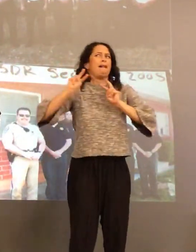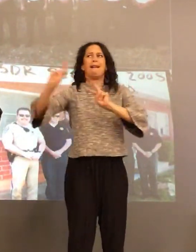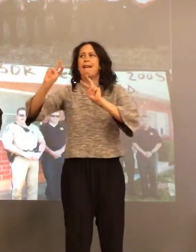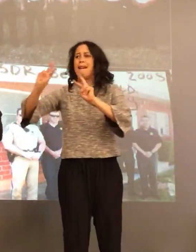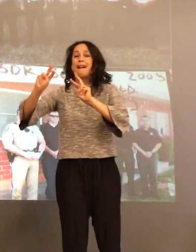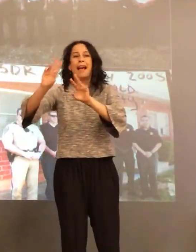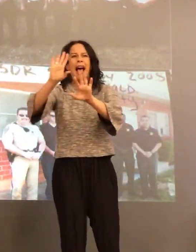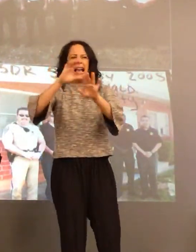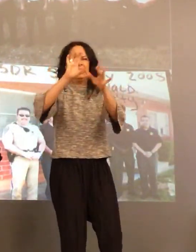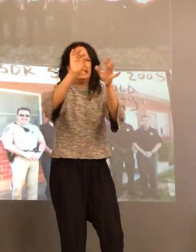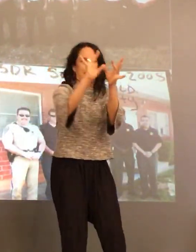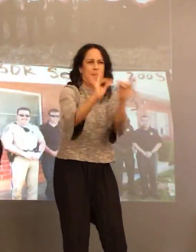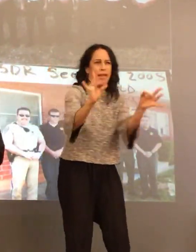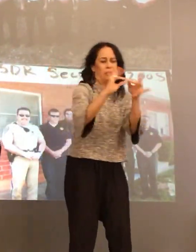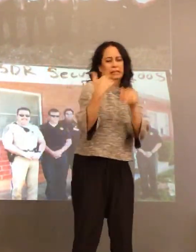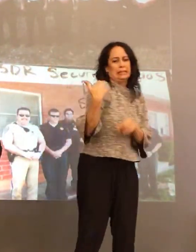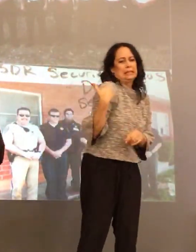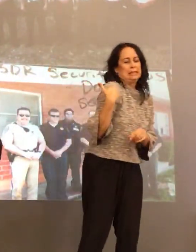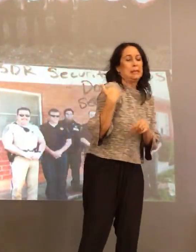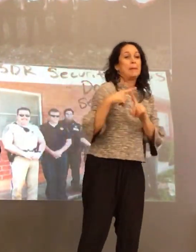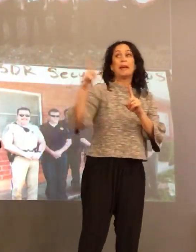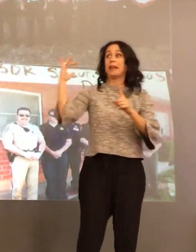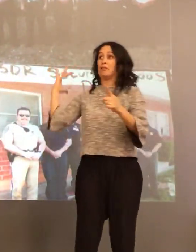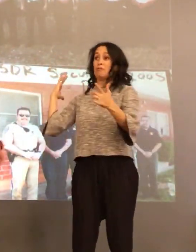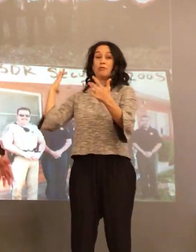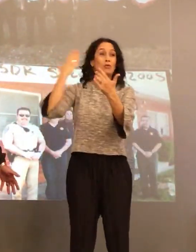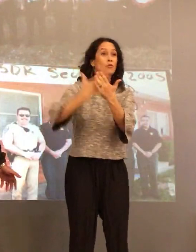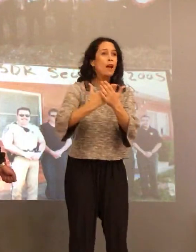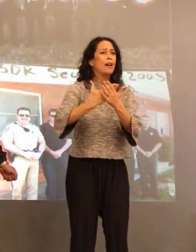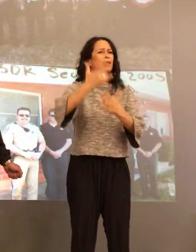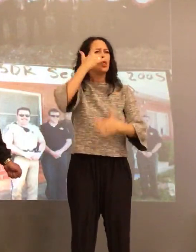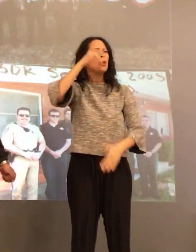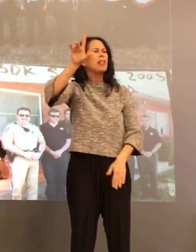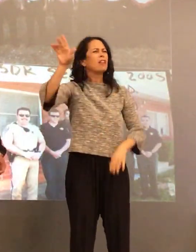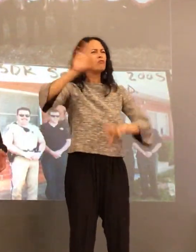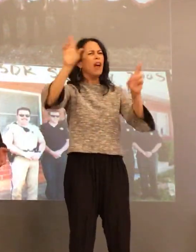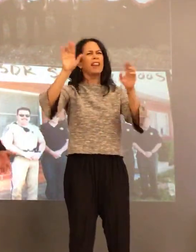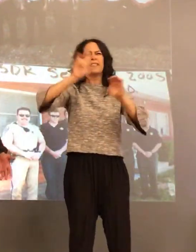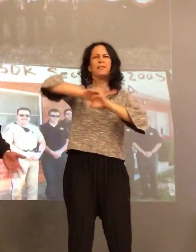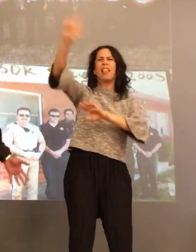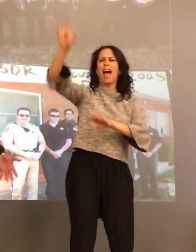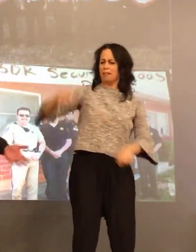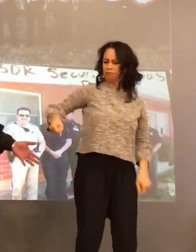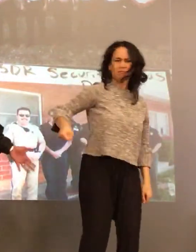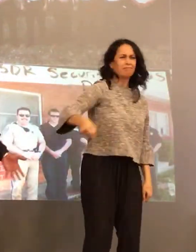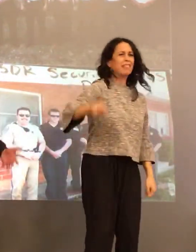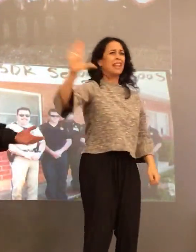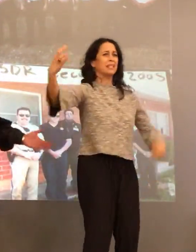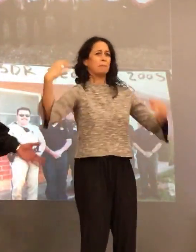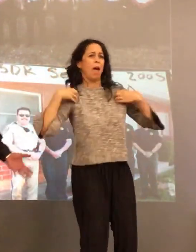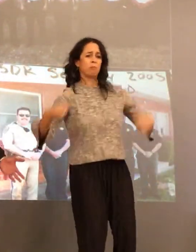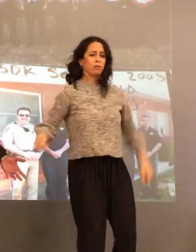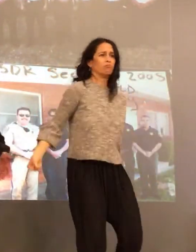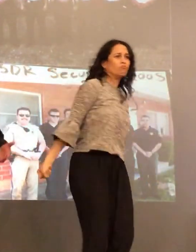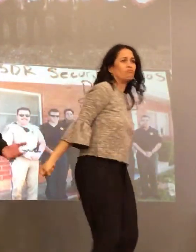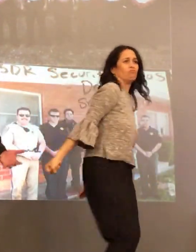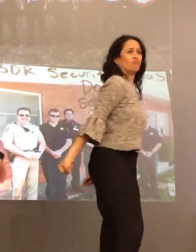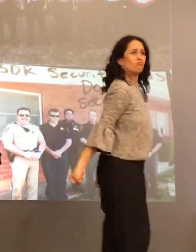I said this earlier, but he would always come in with what looked like a carry-on. And it was his backpack and his, you know, his lunch and all his